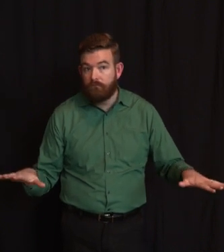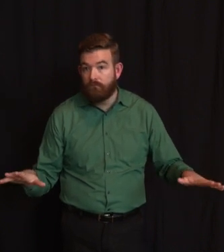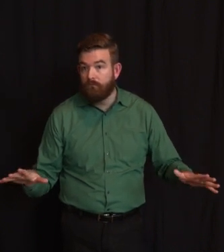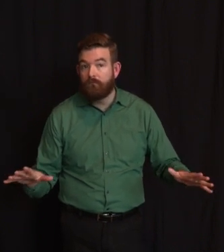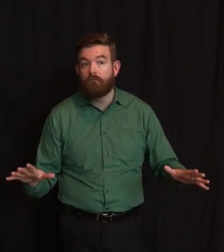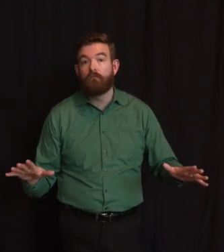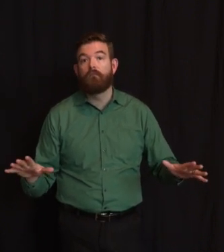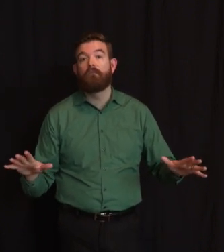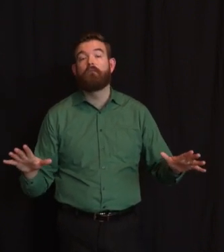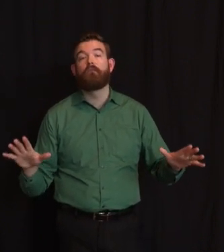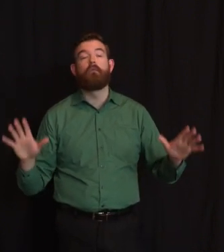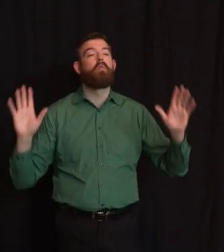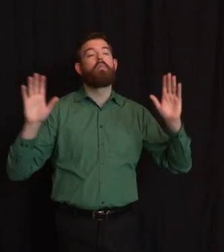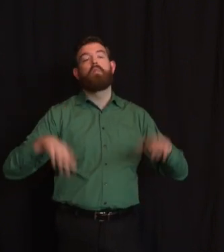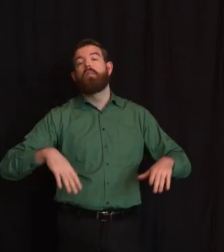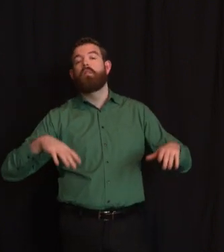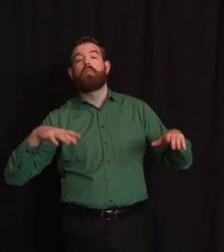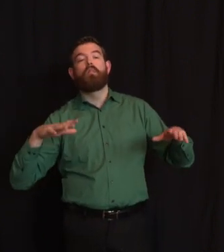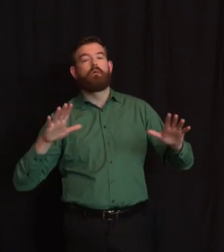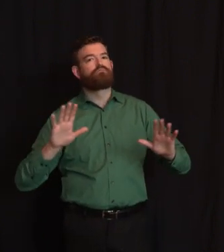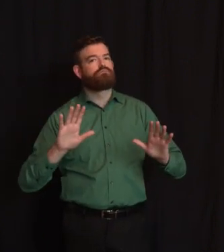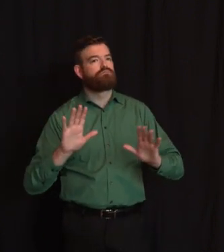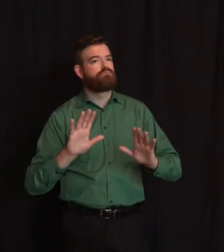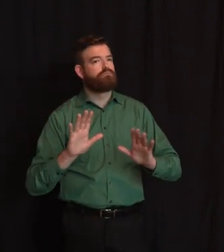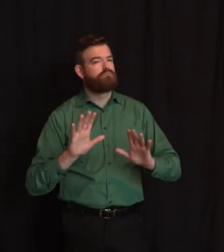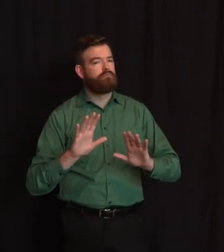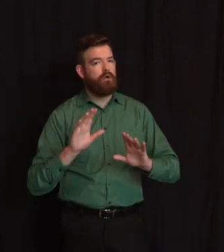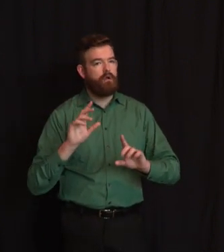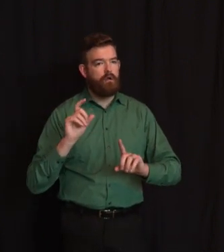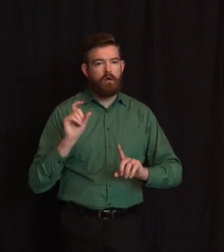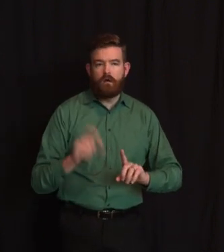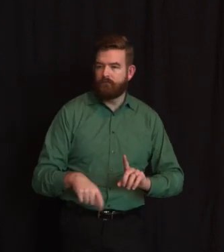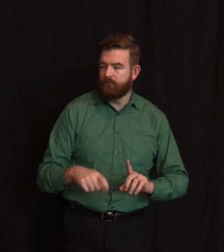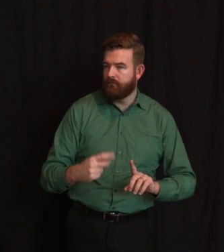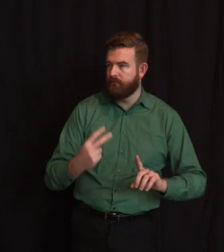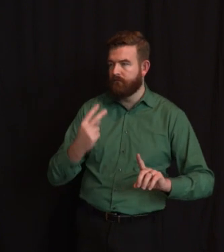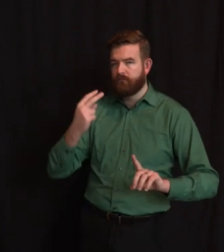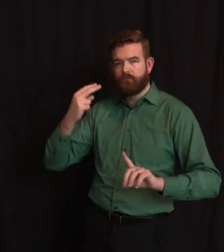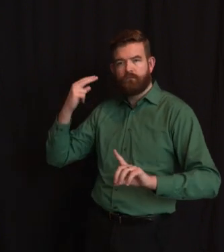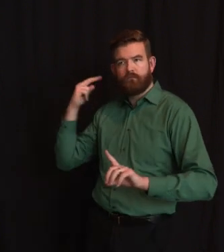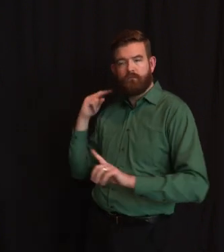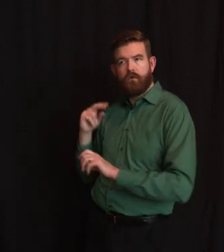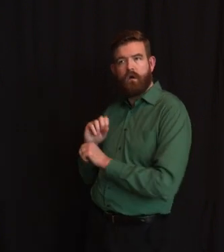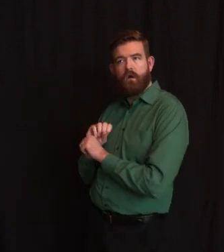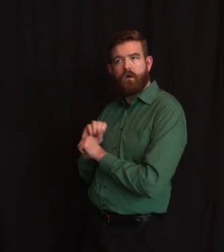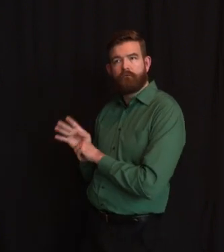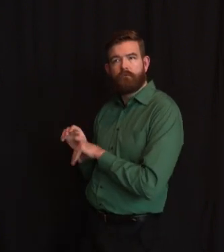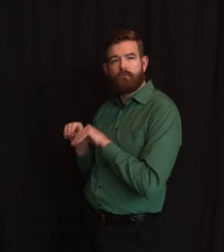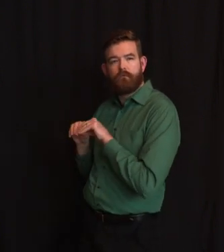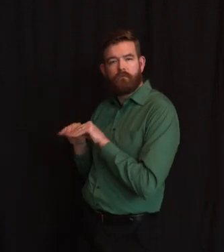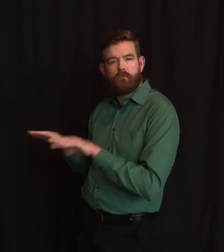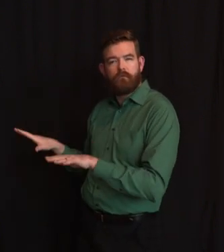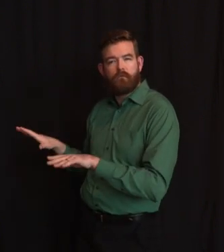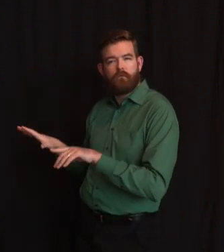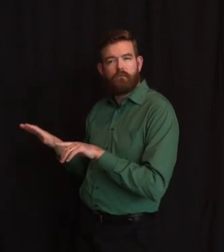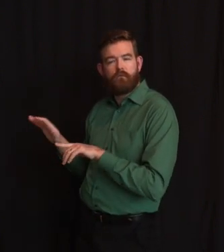I read an article this morning. I don't know if, Judy, you heard me on our call earlier. I forget what newspaper it was in, but there's a,